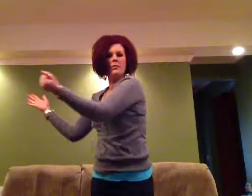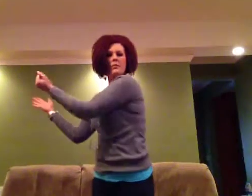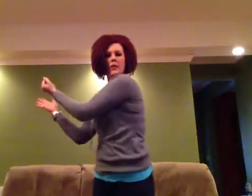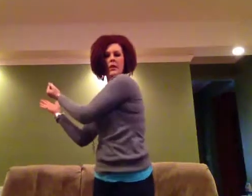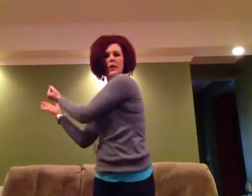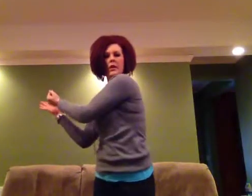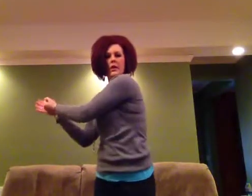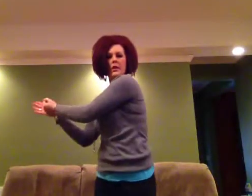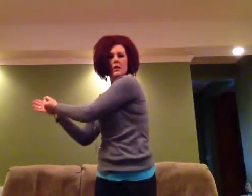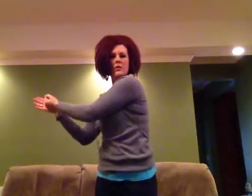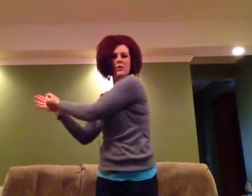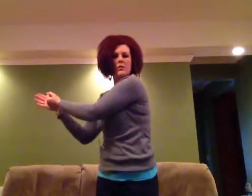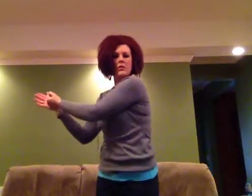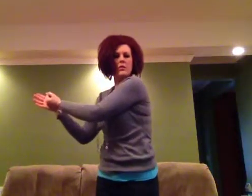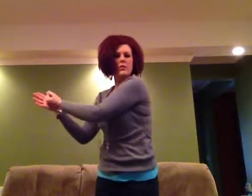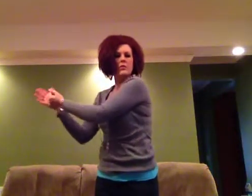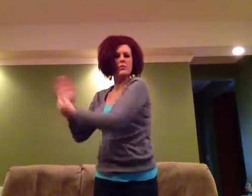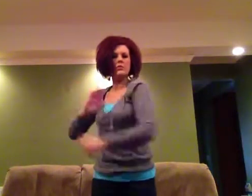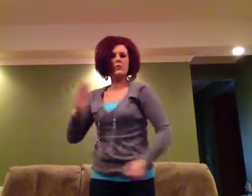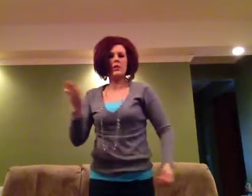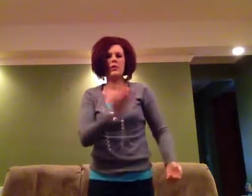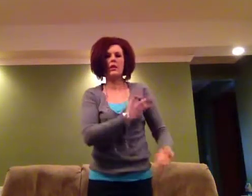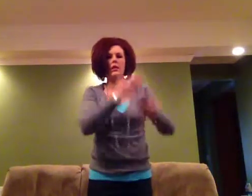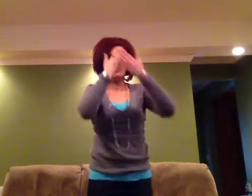by his wounds we are healed.